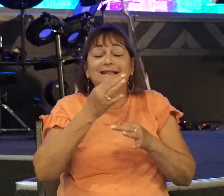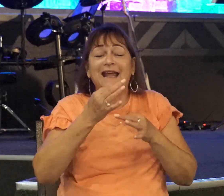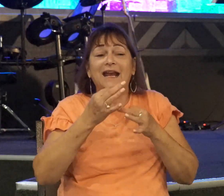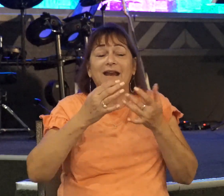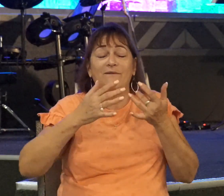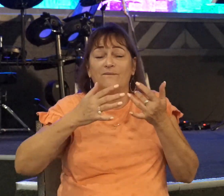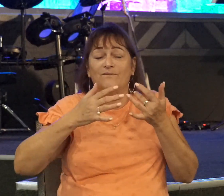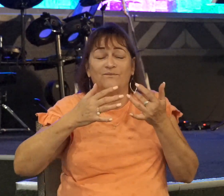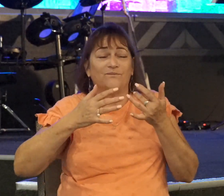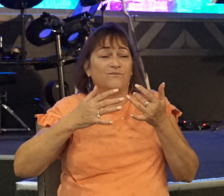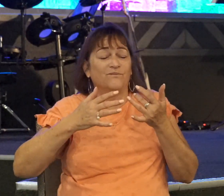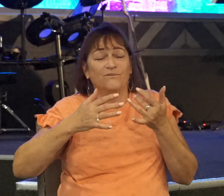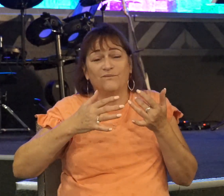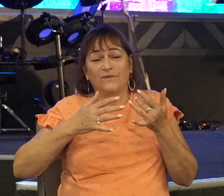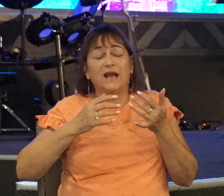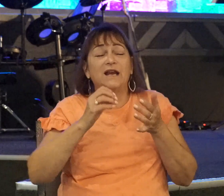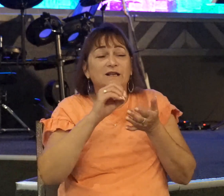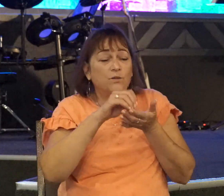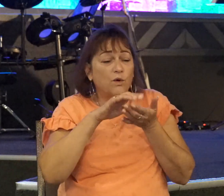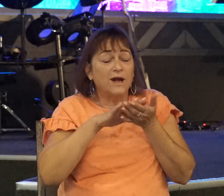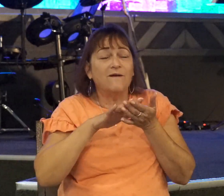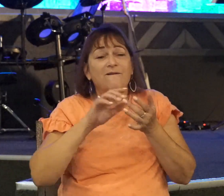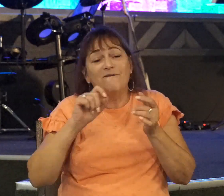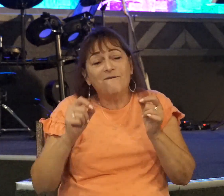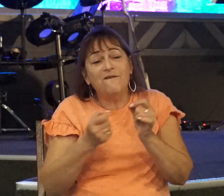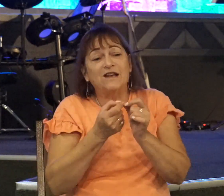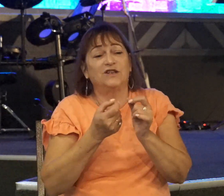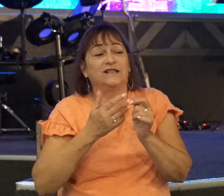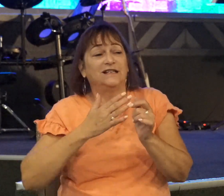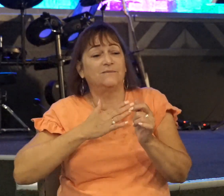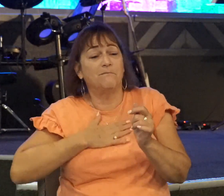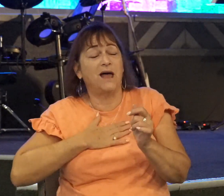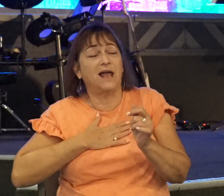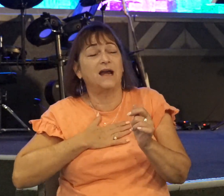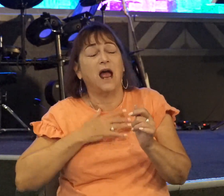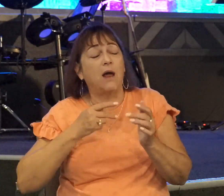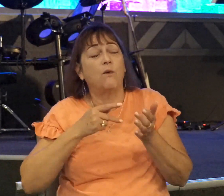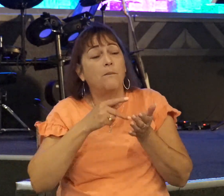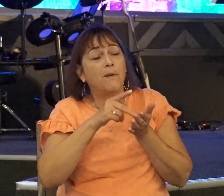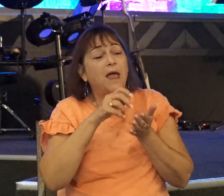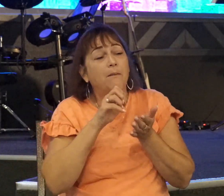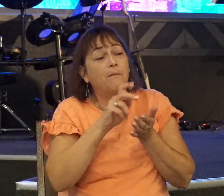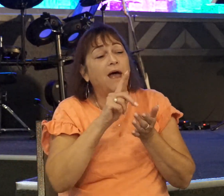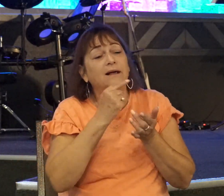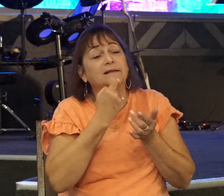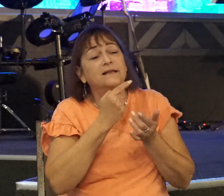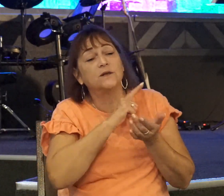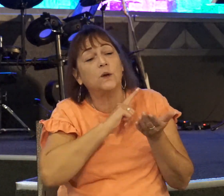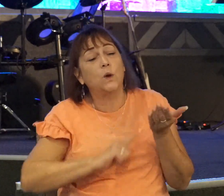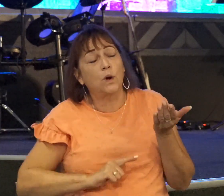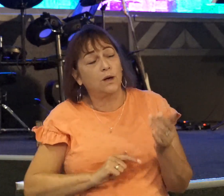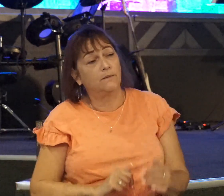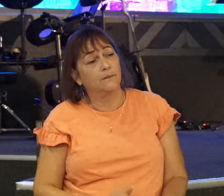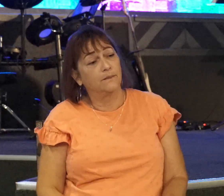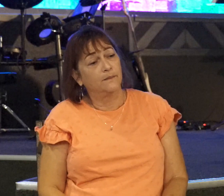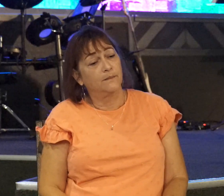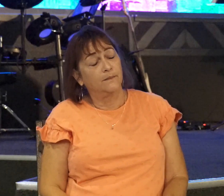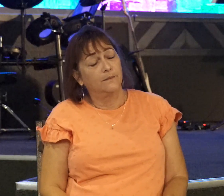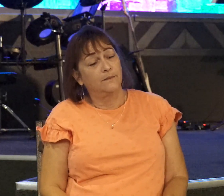is written, Vengeance is mine, I will repay, says the Lord. Vengeance is mine,